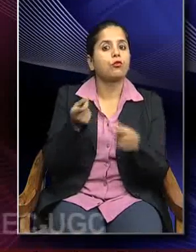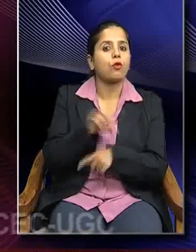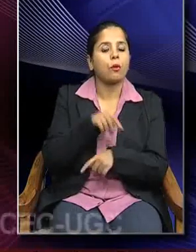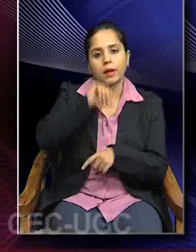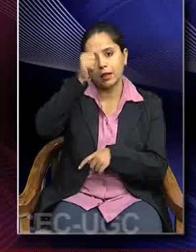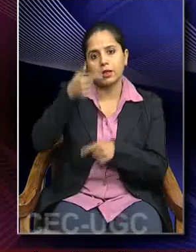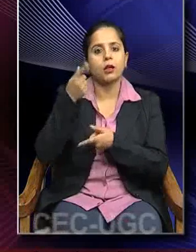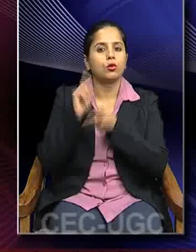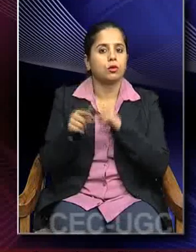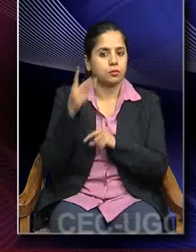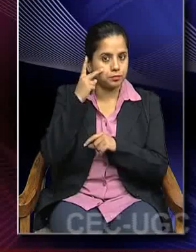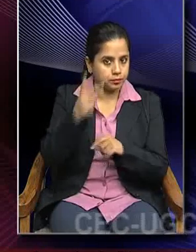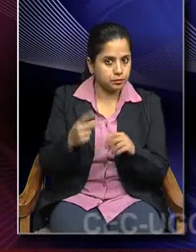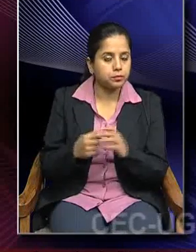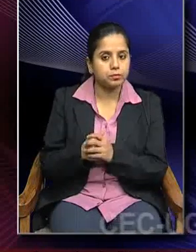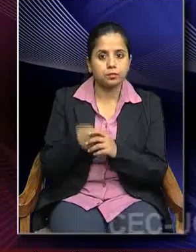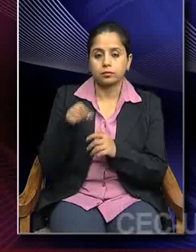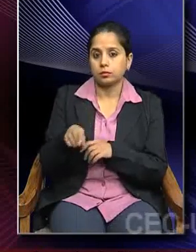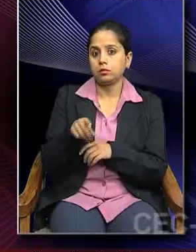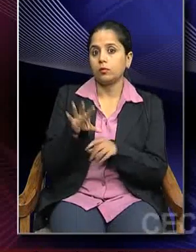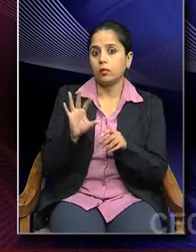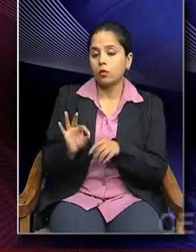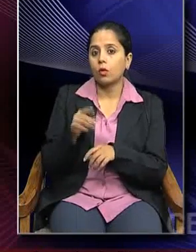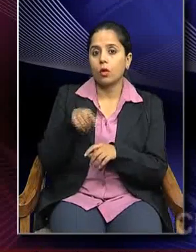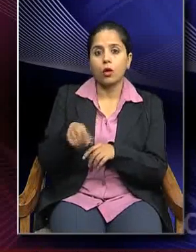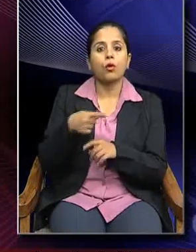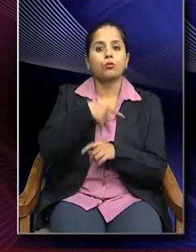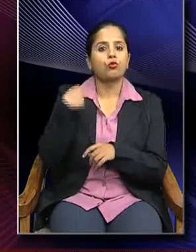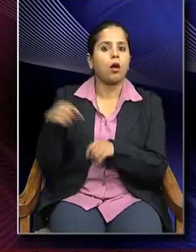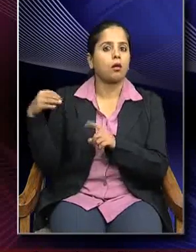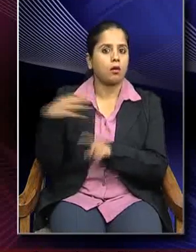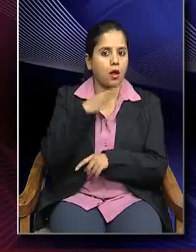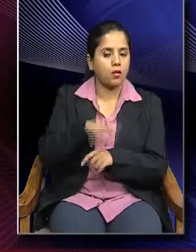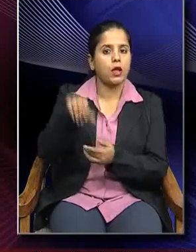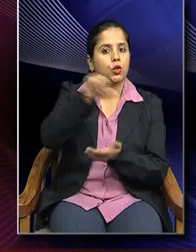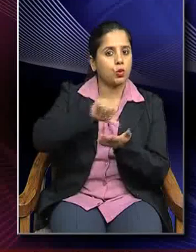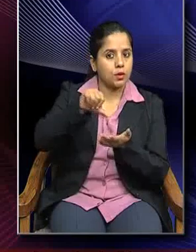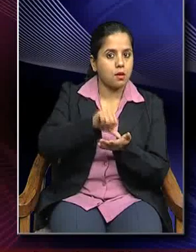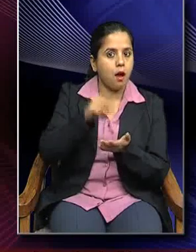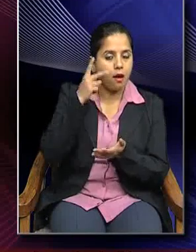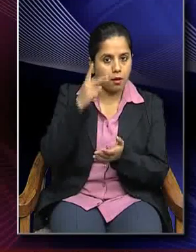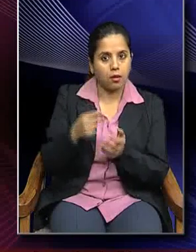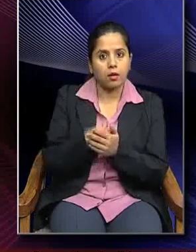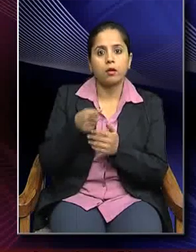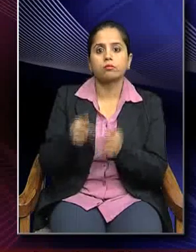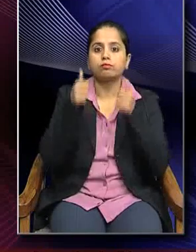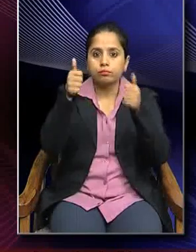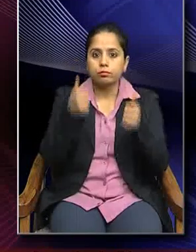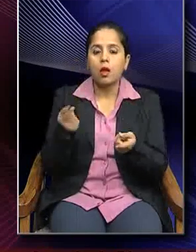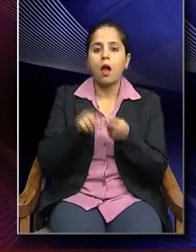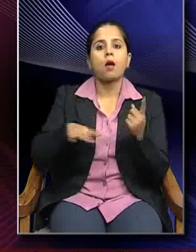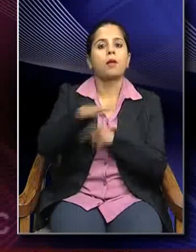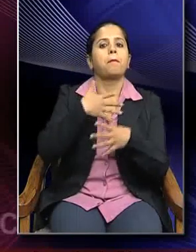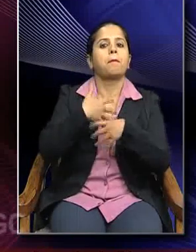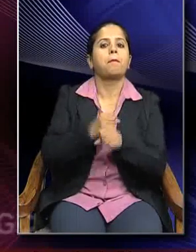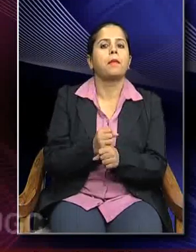history. There is also influence from China and Iran resulting into the formation